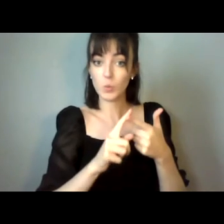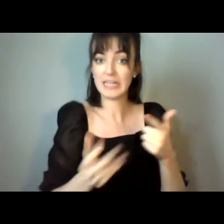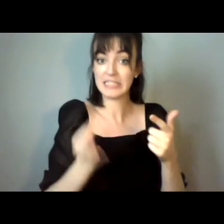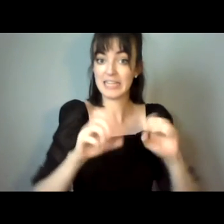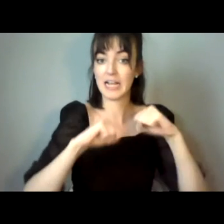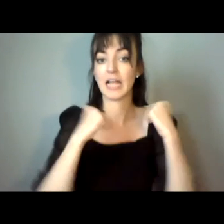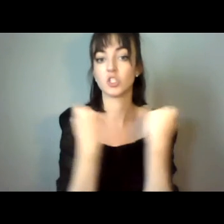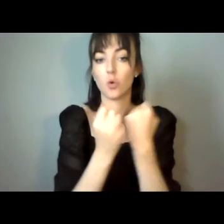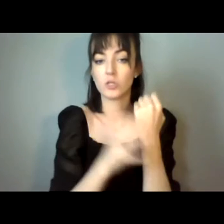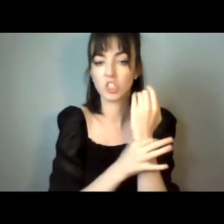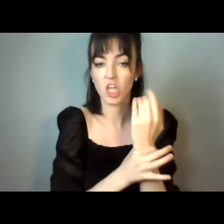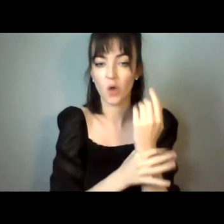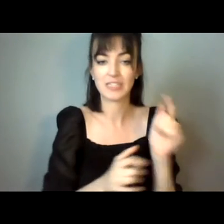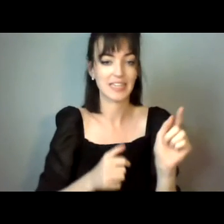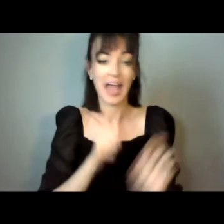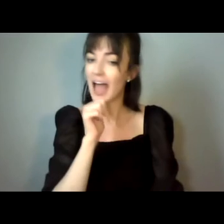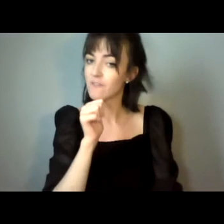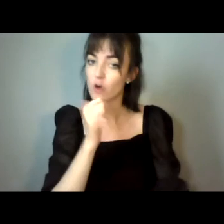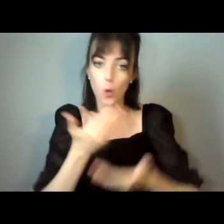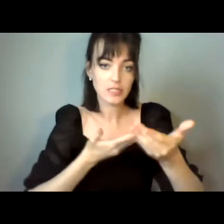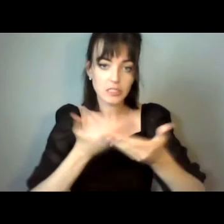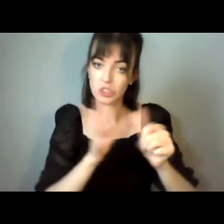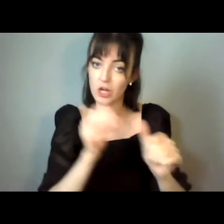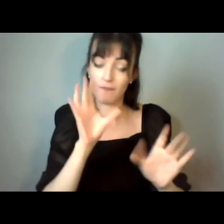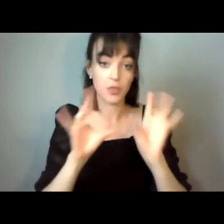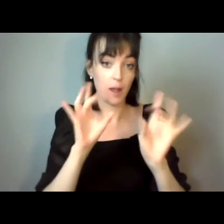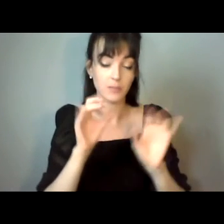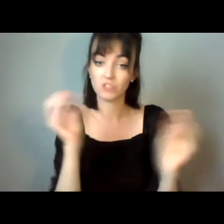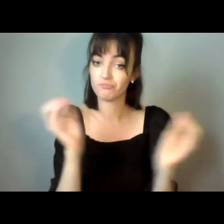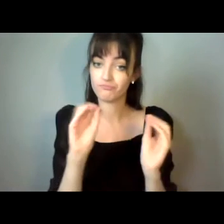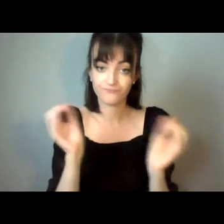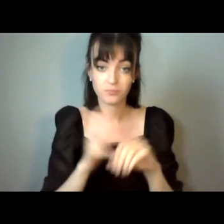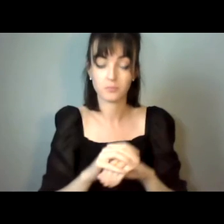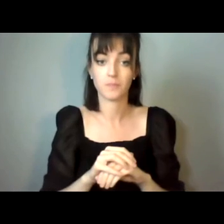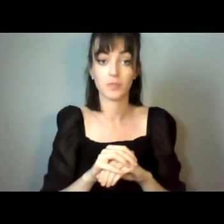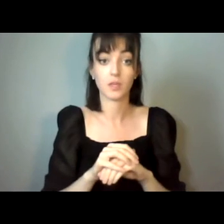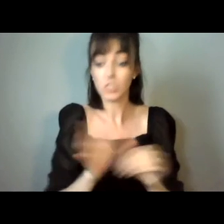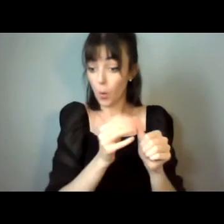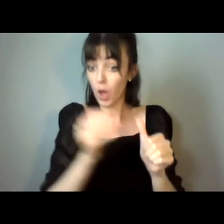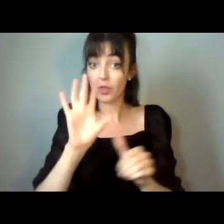with no discussion of other options. And even though other options, like powers of attorney and